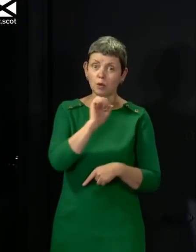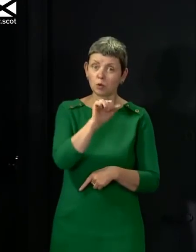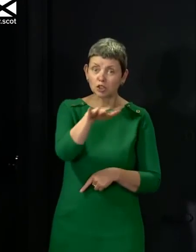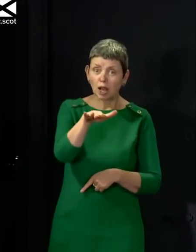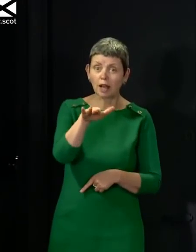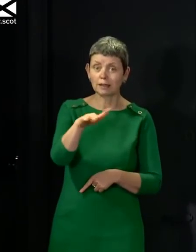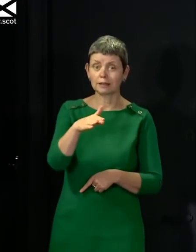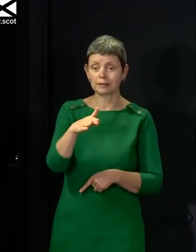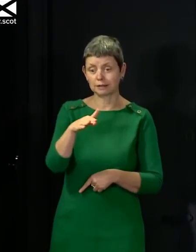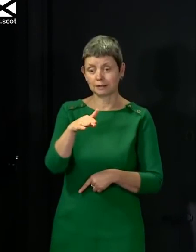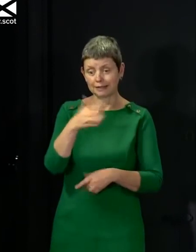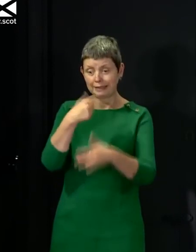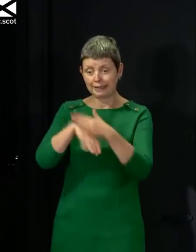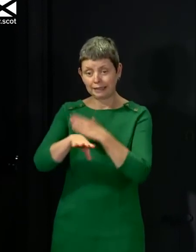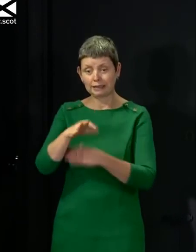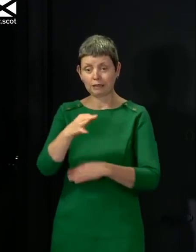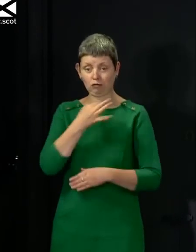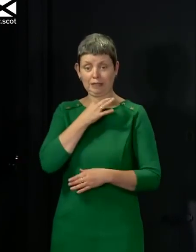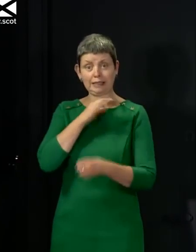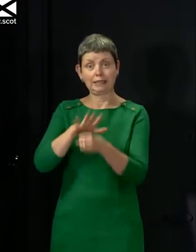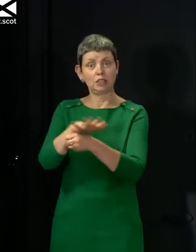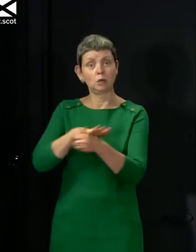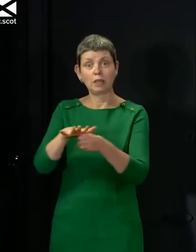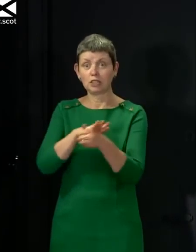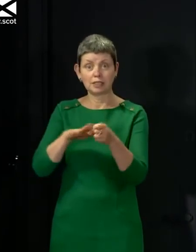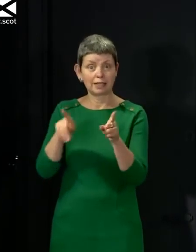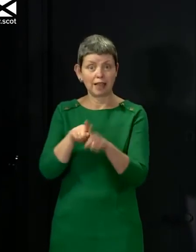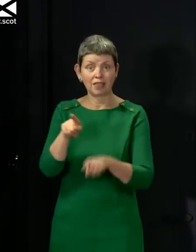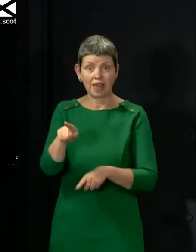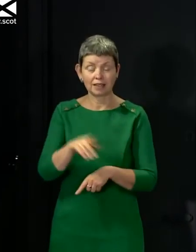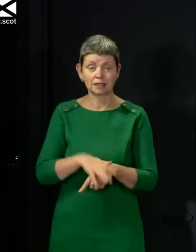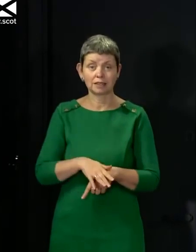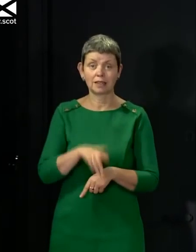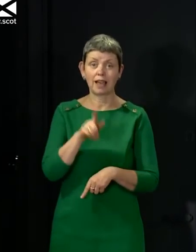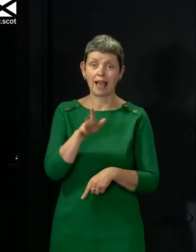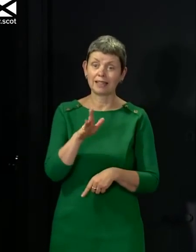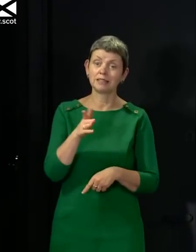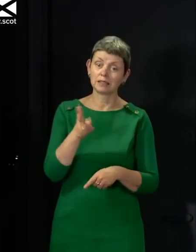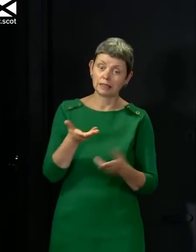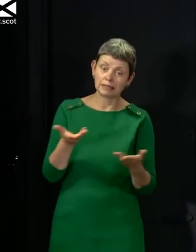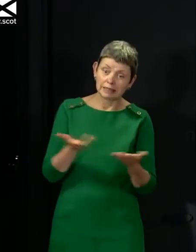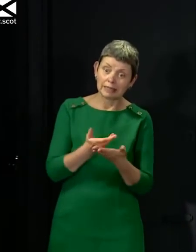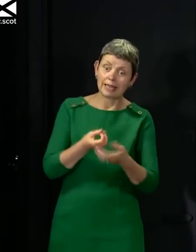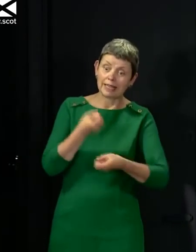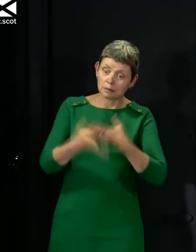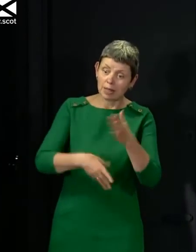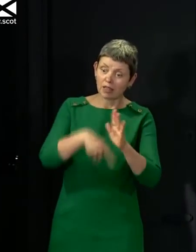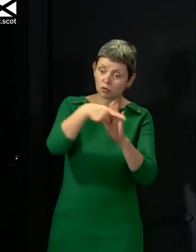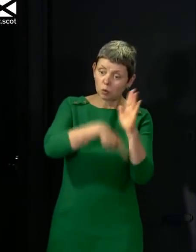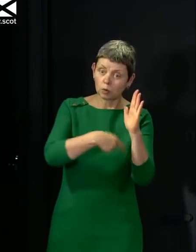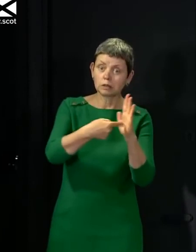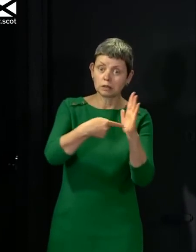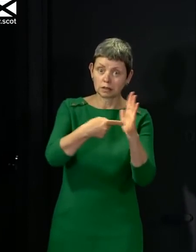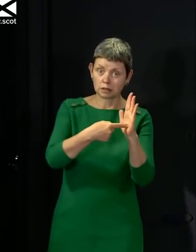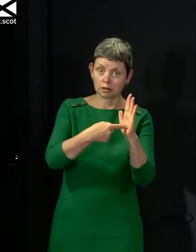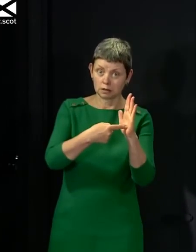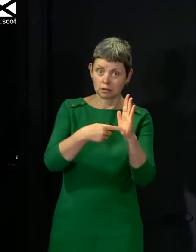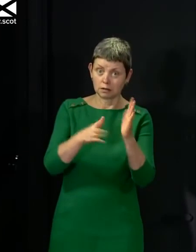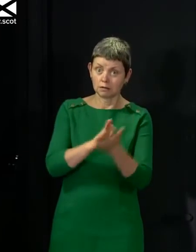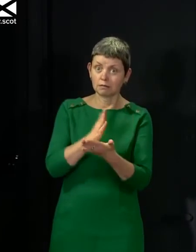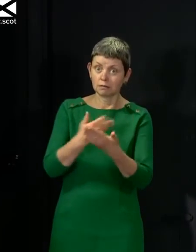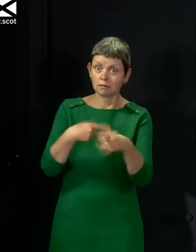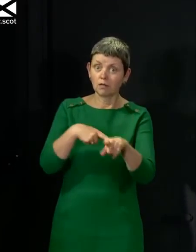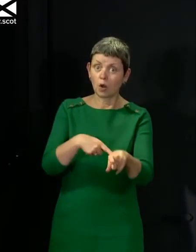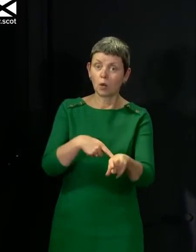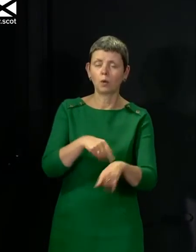risk to them or to others and to encourage your child to understand the reasons for that these are not easy